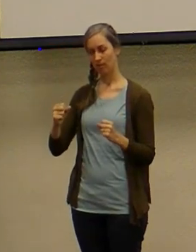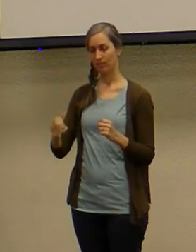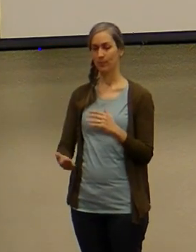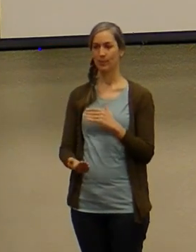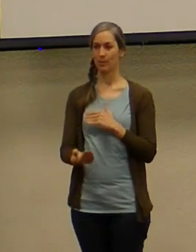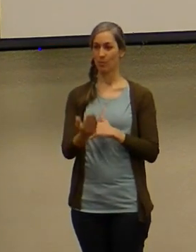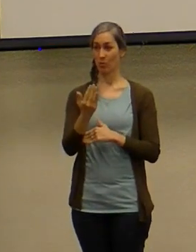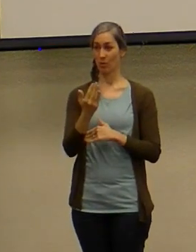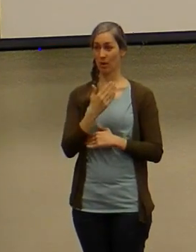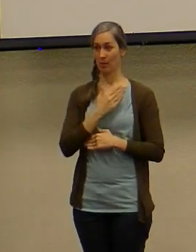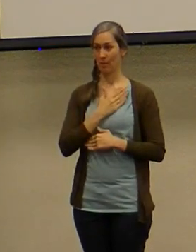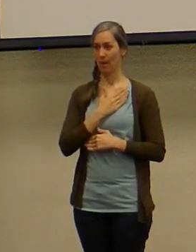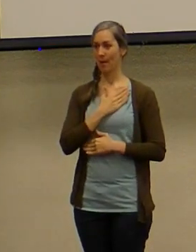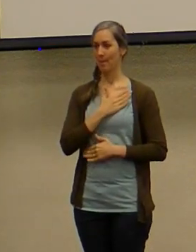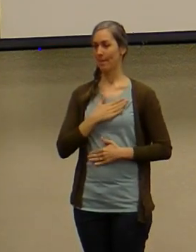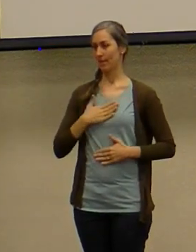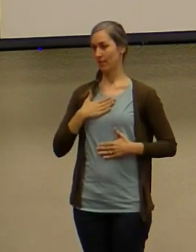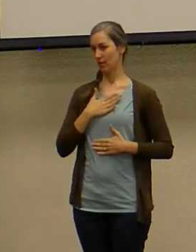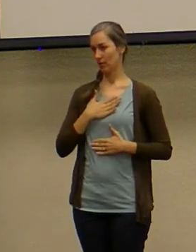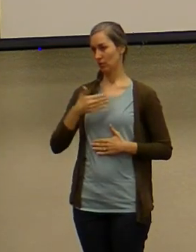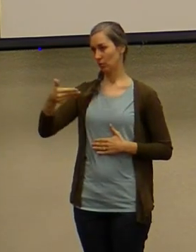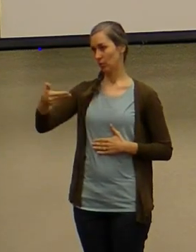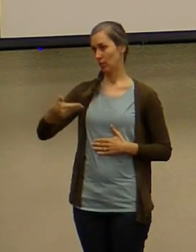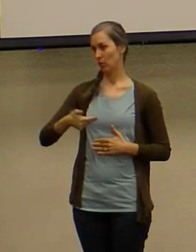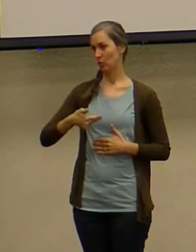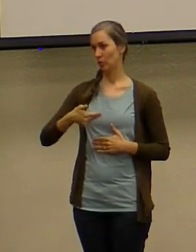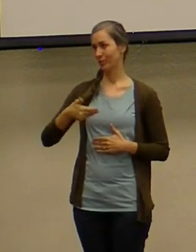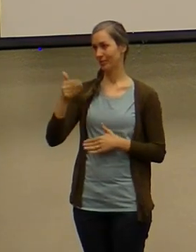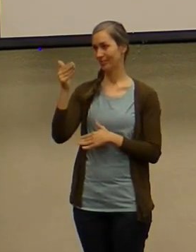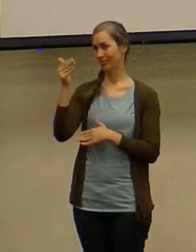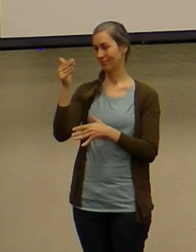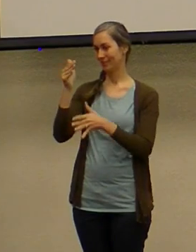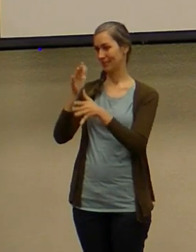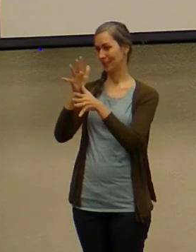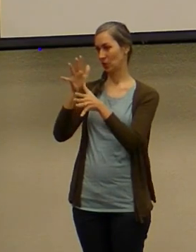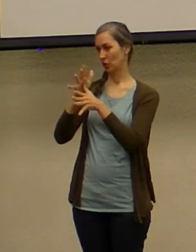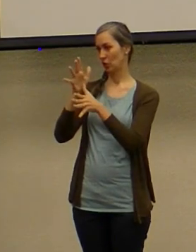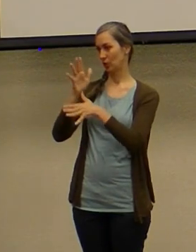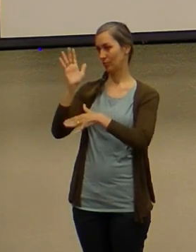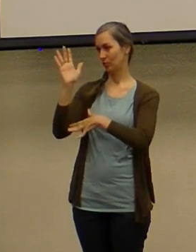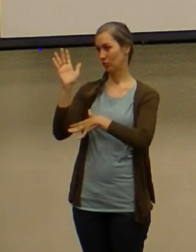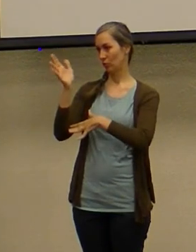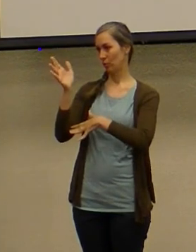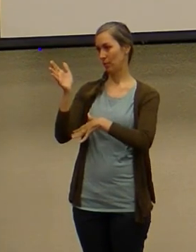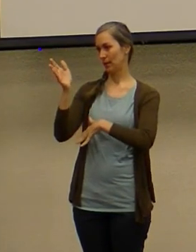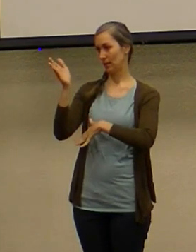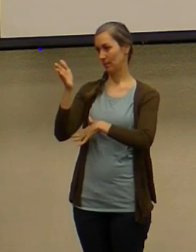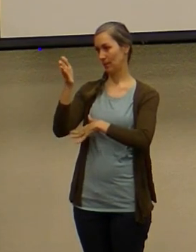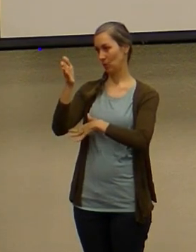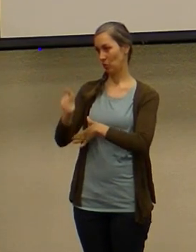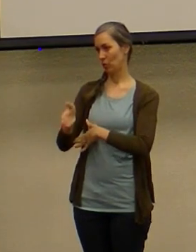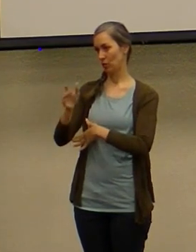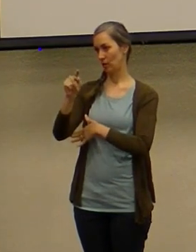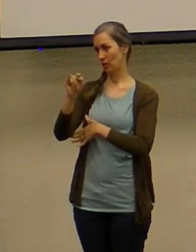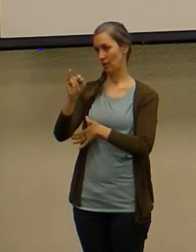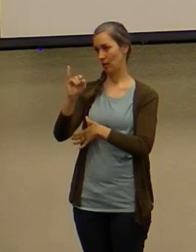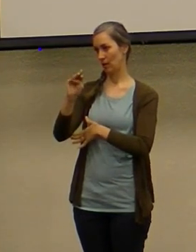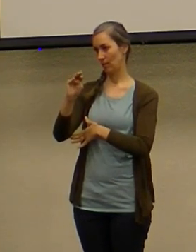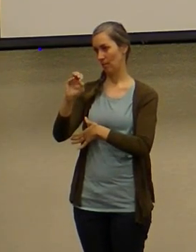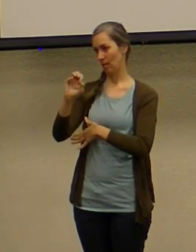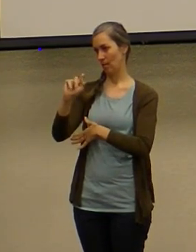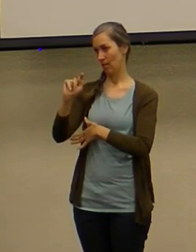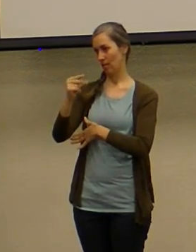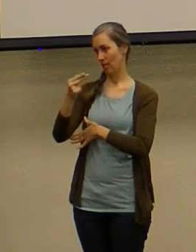morning it is my privilege to introduce our senior sermon speaker timothy canard timothy is there anyone you want to introduce before i continue on